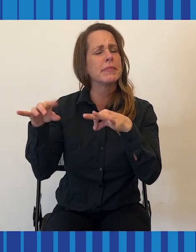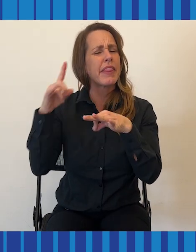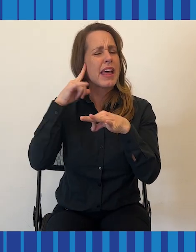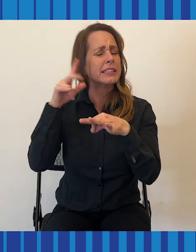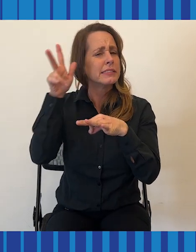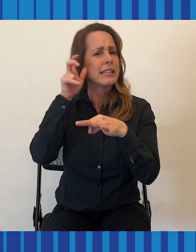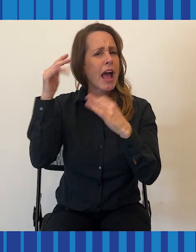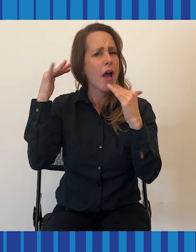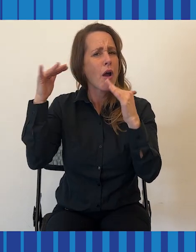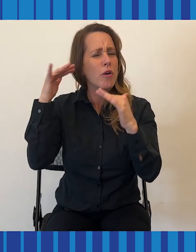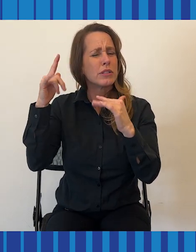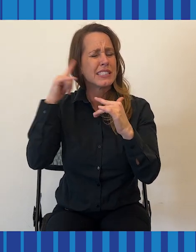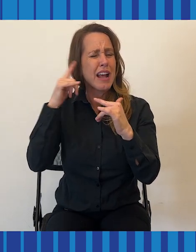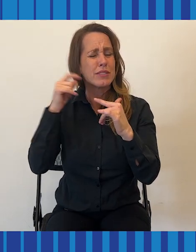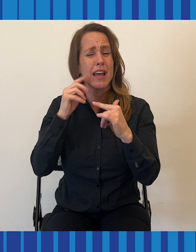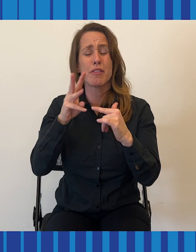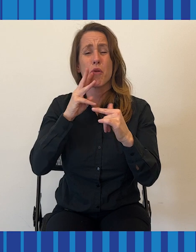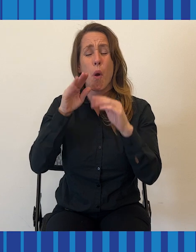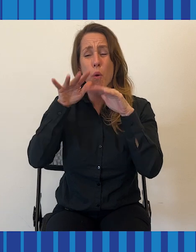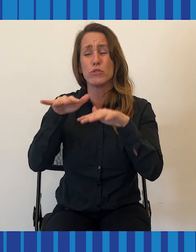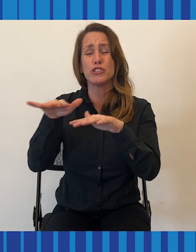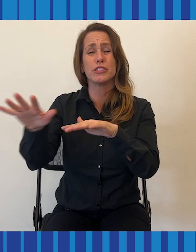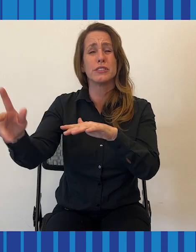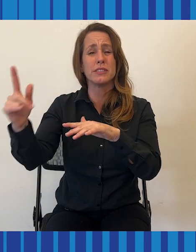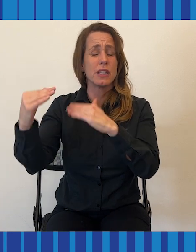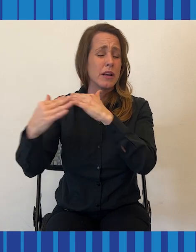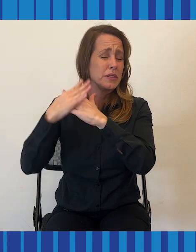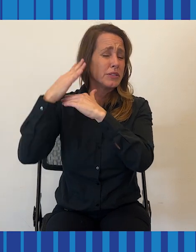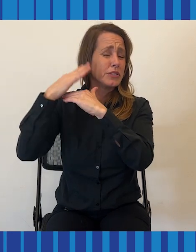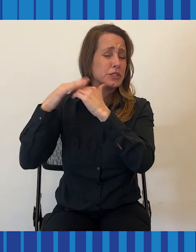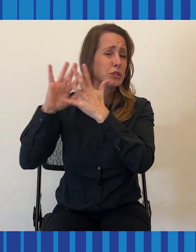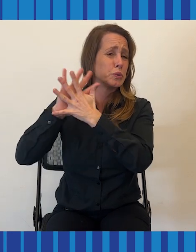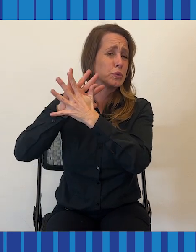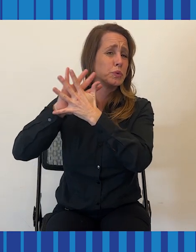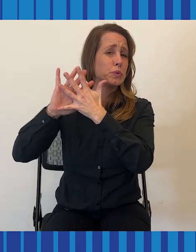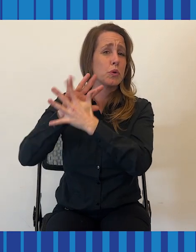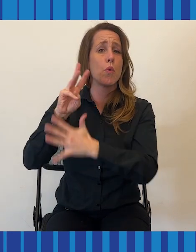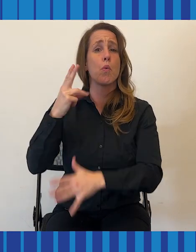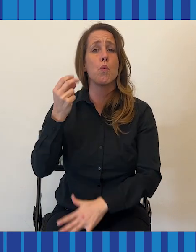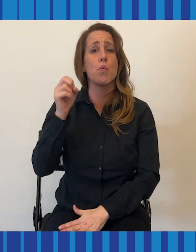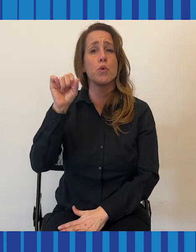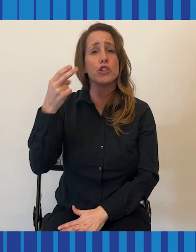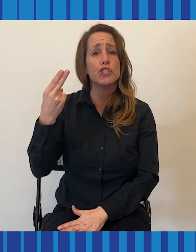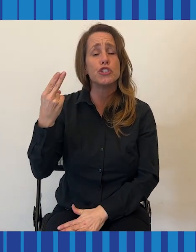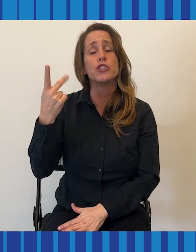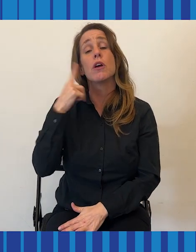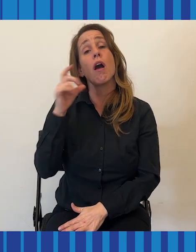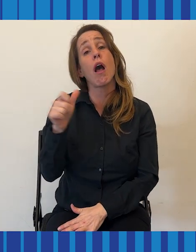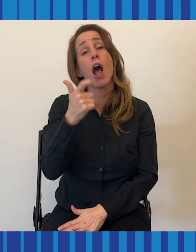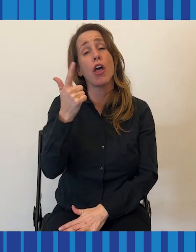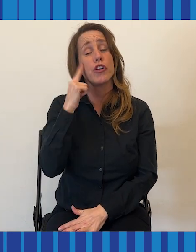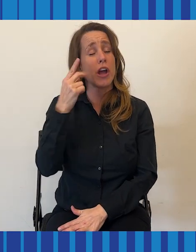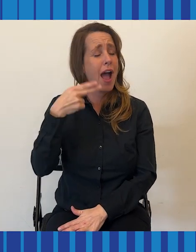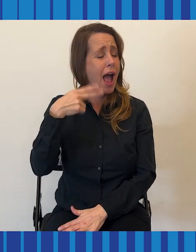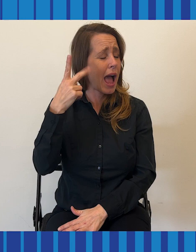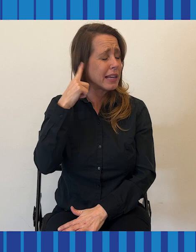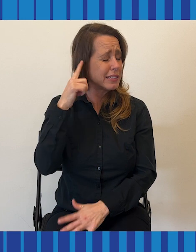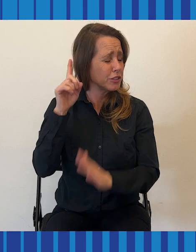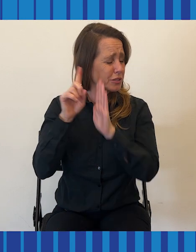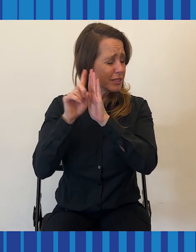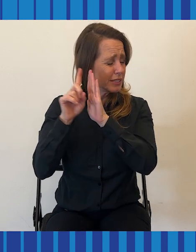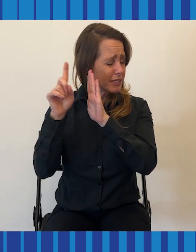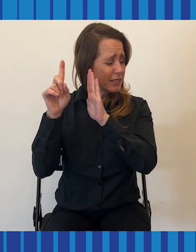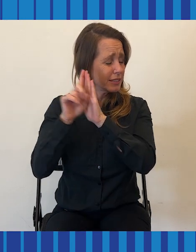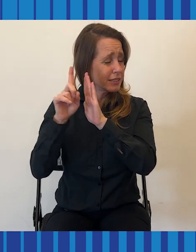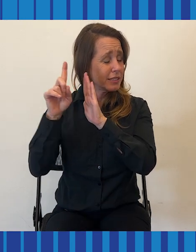way more annoying. Other people experience more of a high-pitched ringing in their ears. And it can change over time. For some